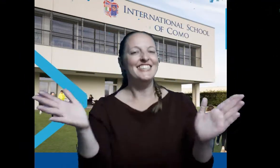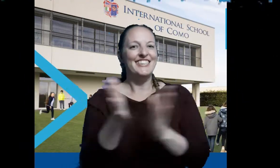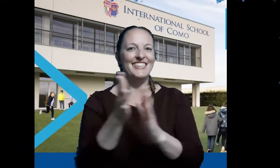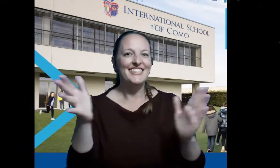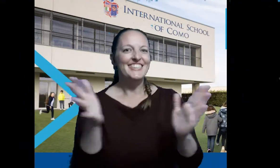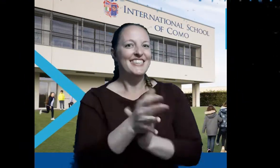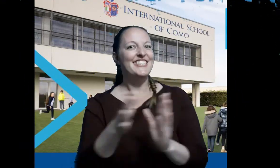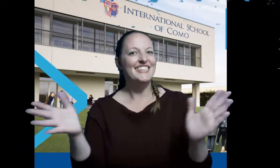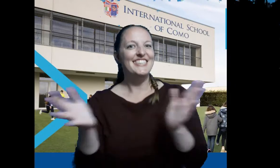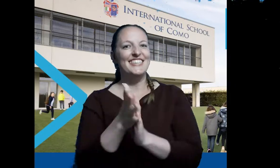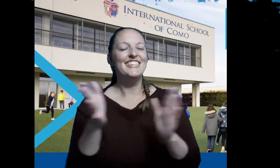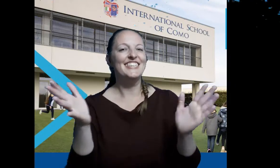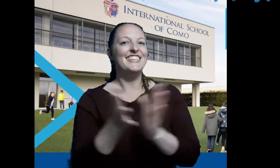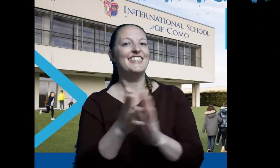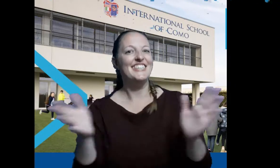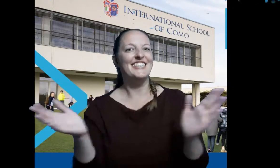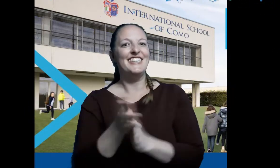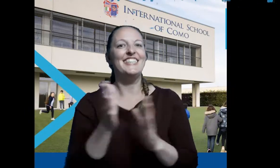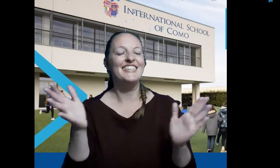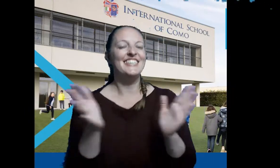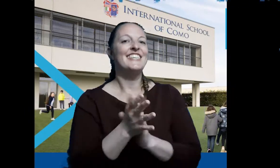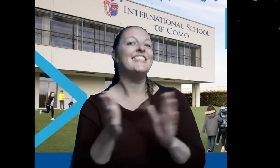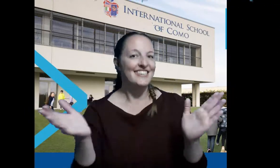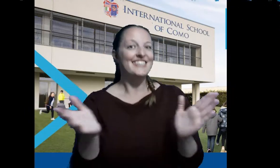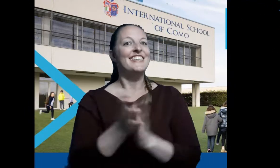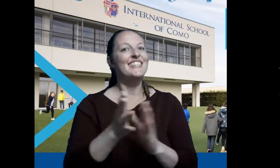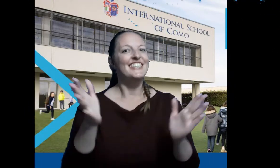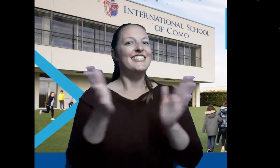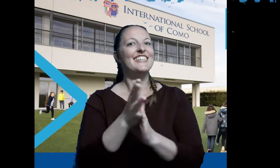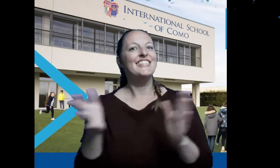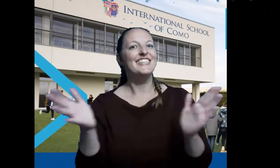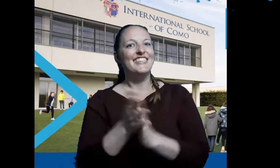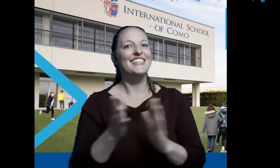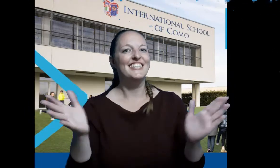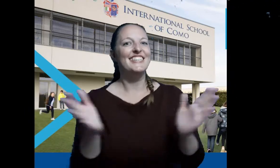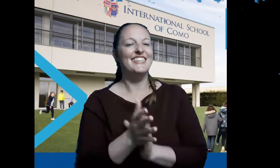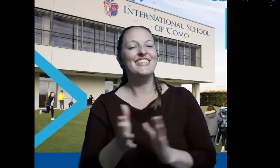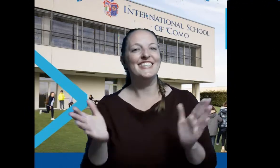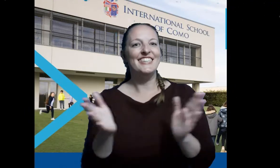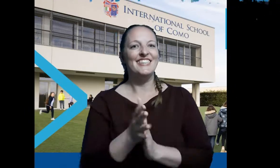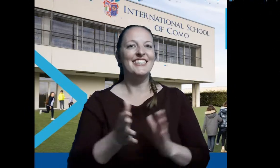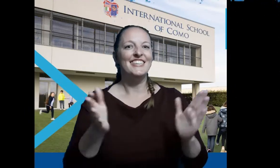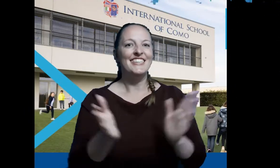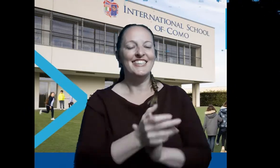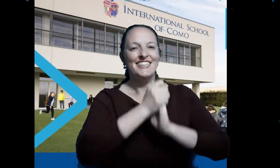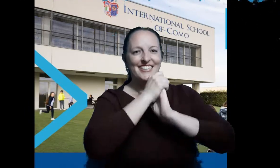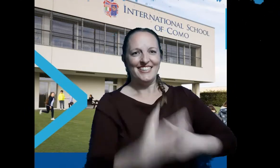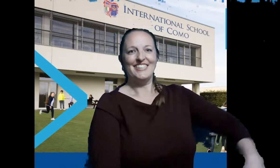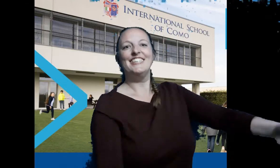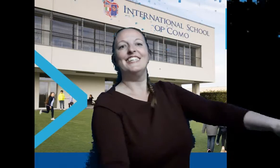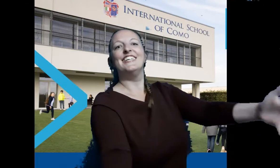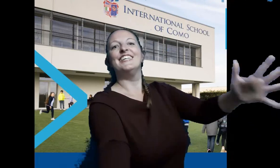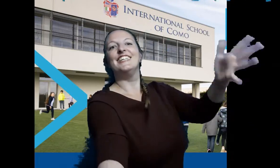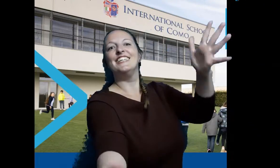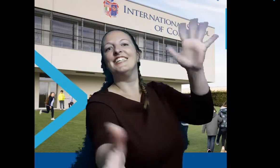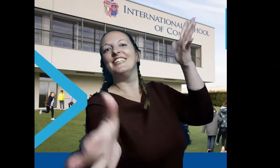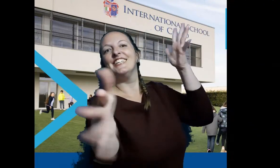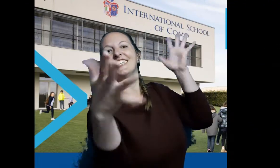dedicated to singing And we hope that you can sing along And now it's your turn Rewind and enjoy!